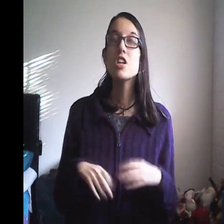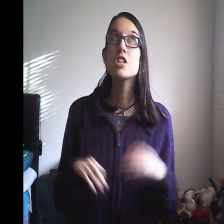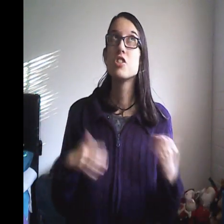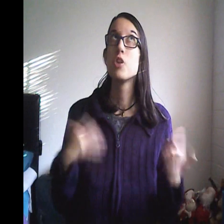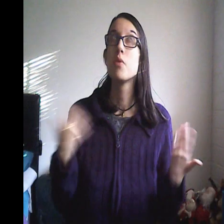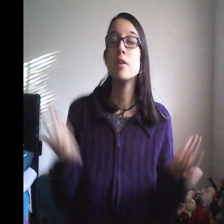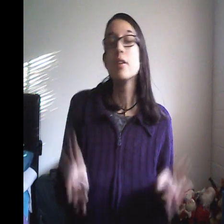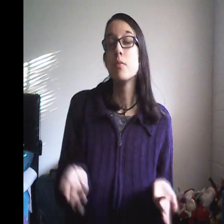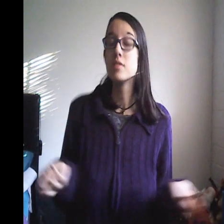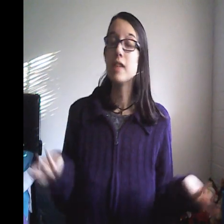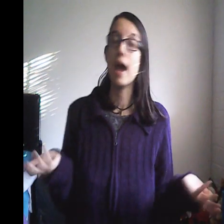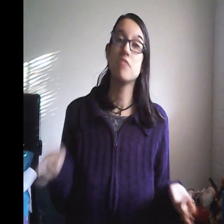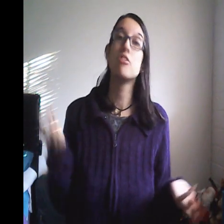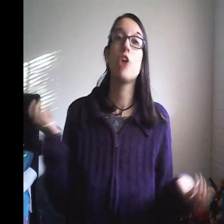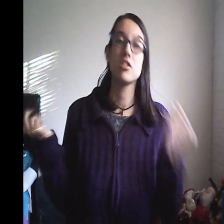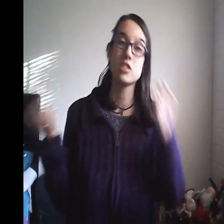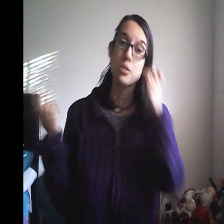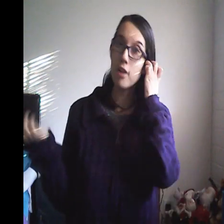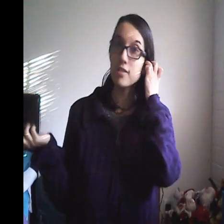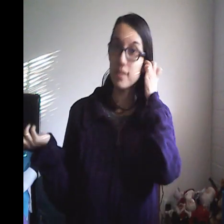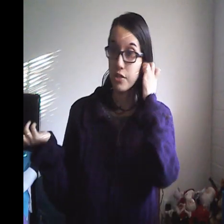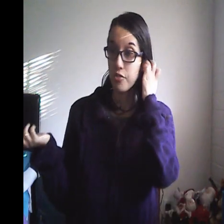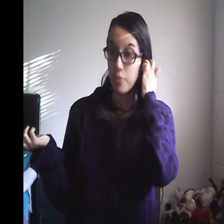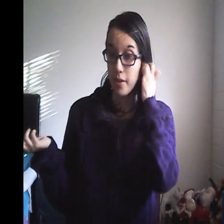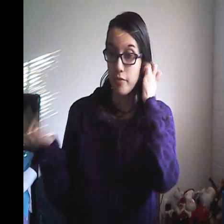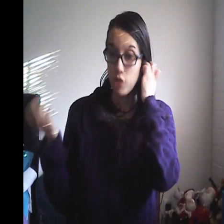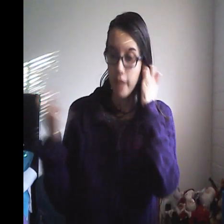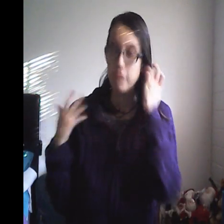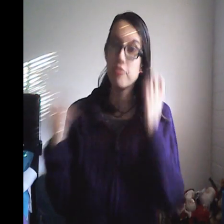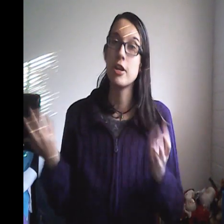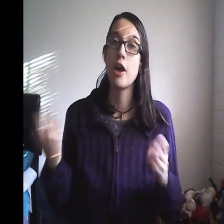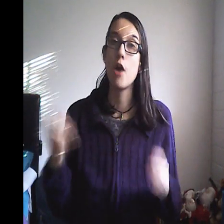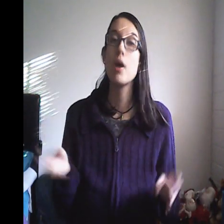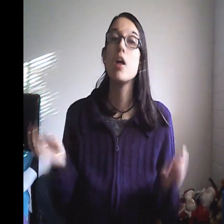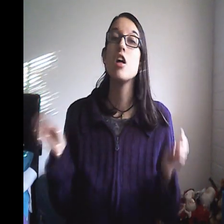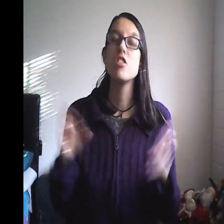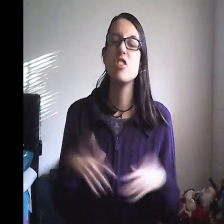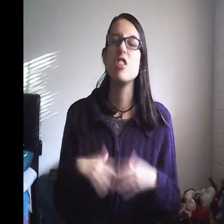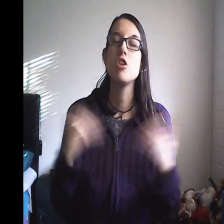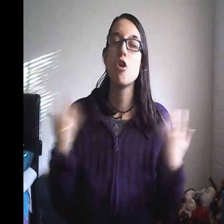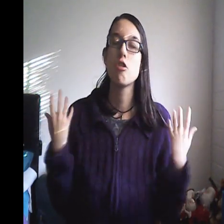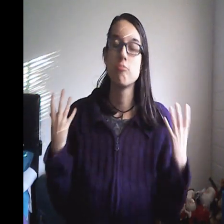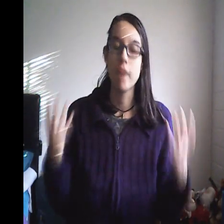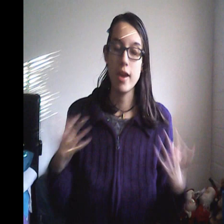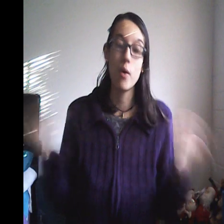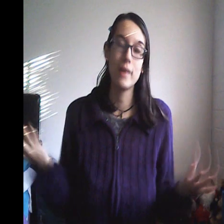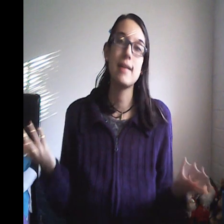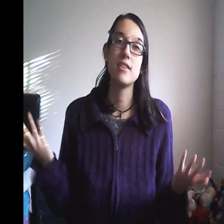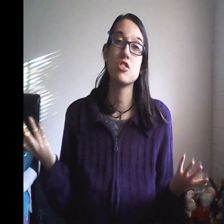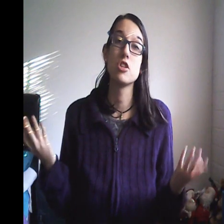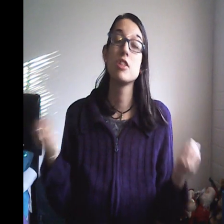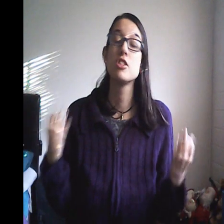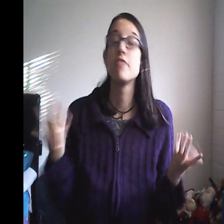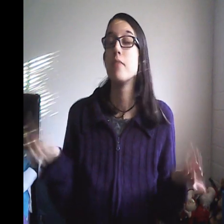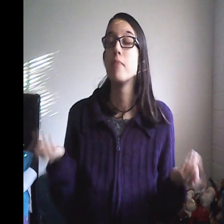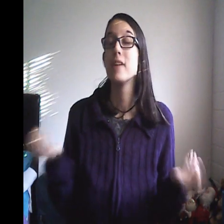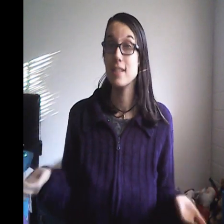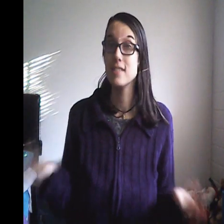So it was kind of a costly process for me of trying to figure out the right organizer to fit my needs.